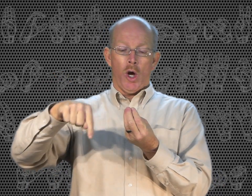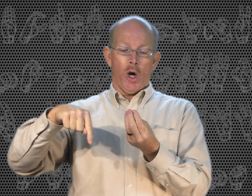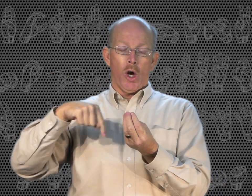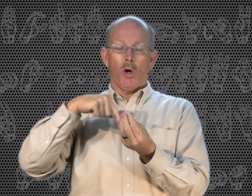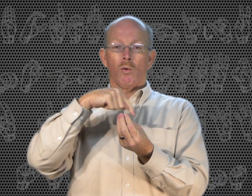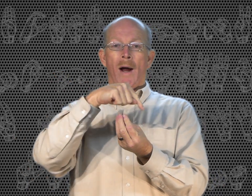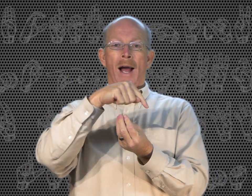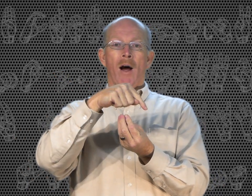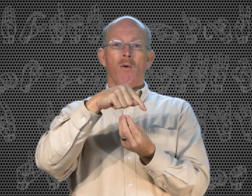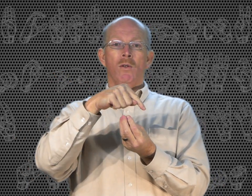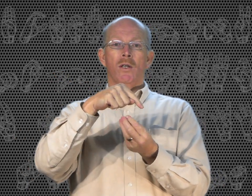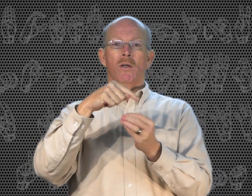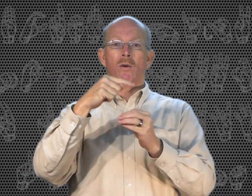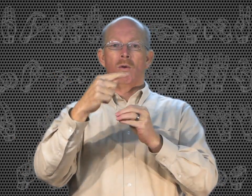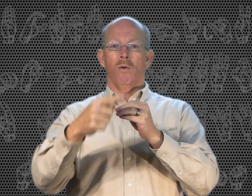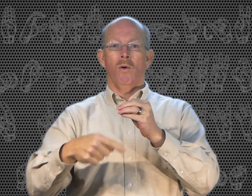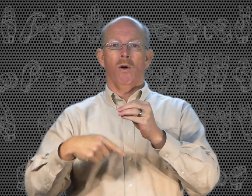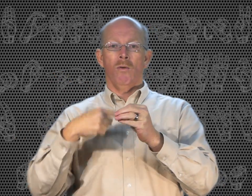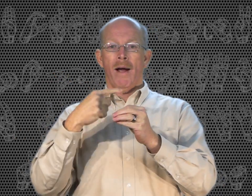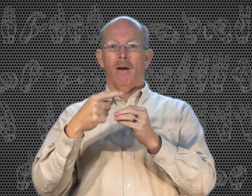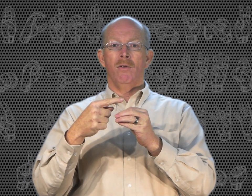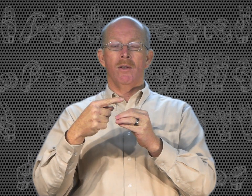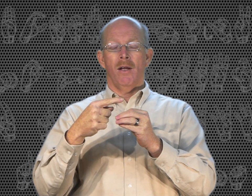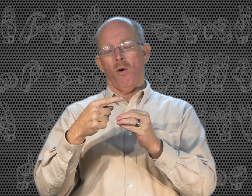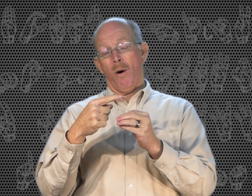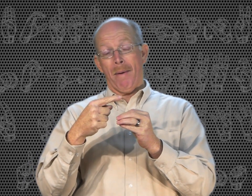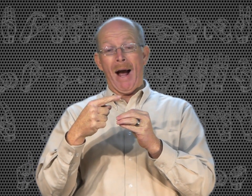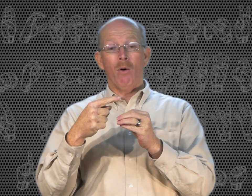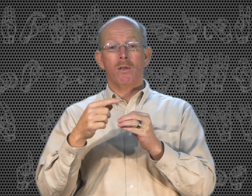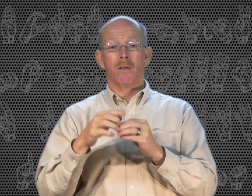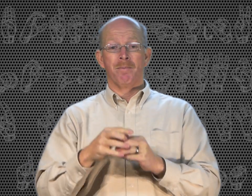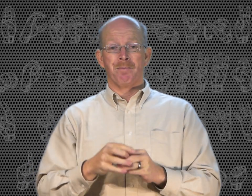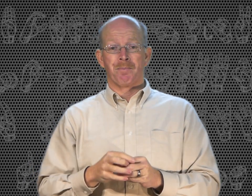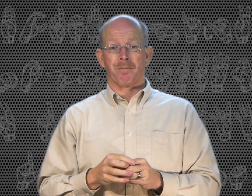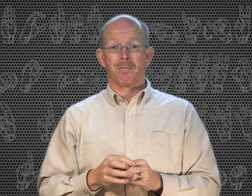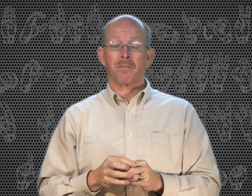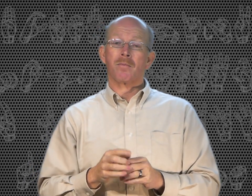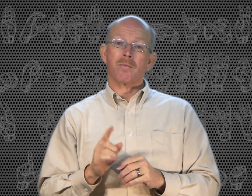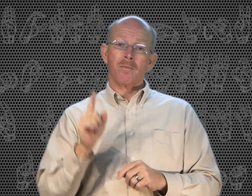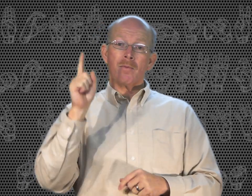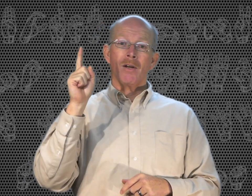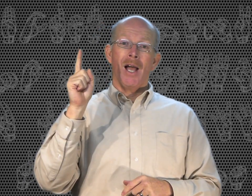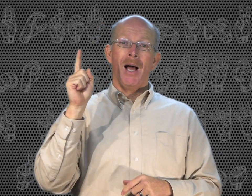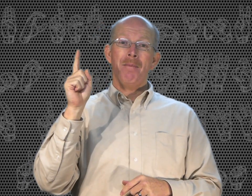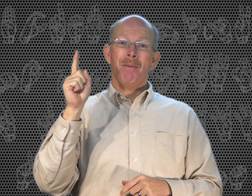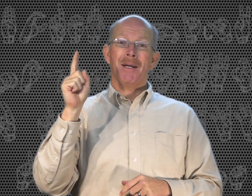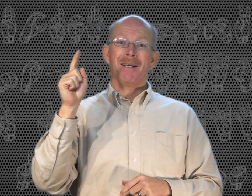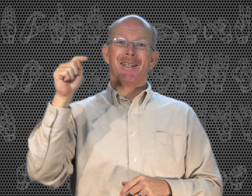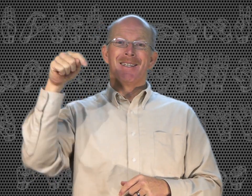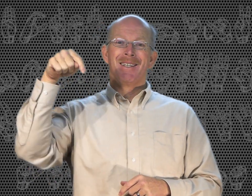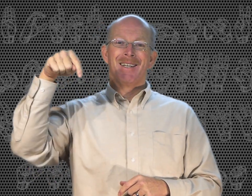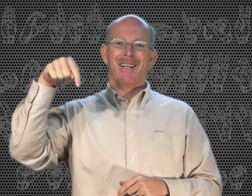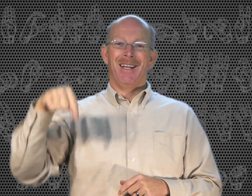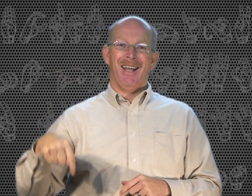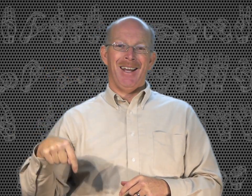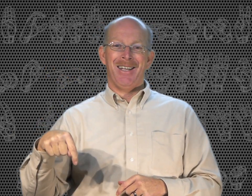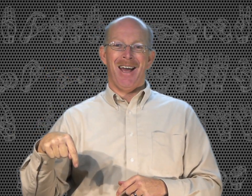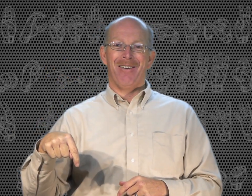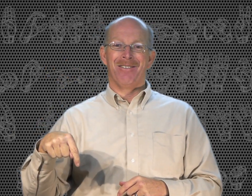Around. Or around. Around. around. about. Up. And down.